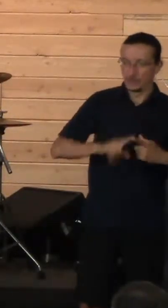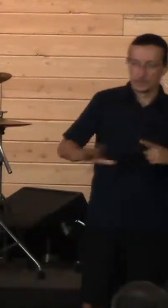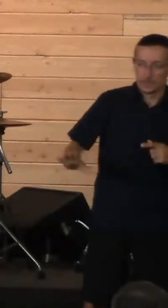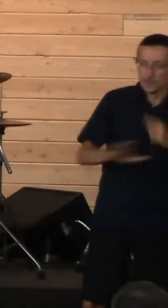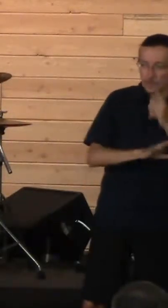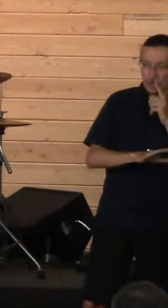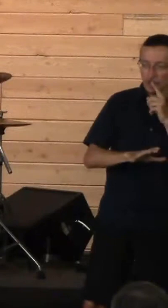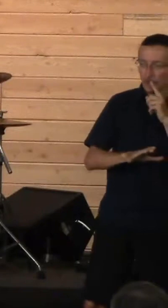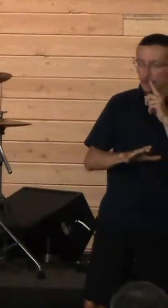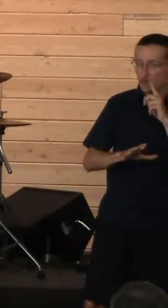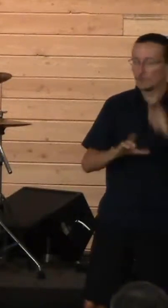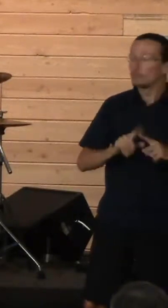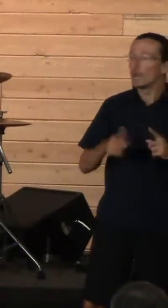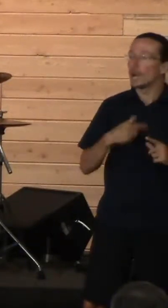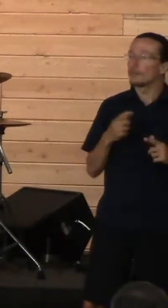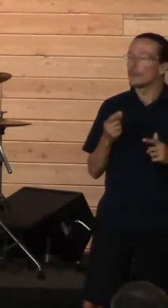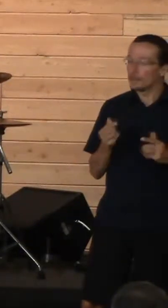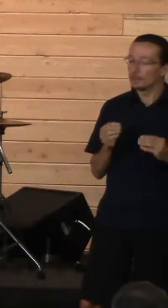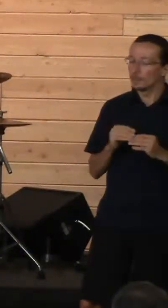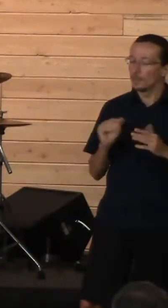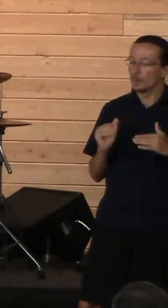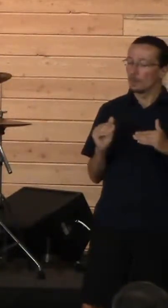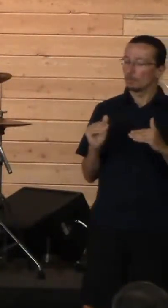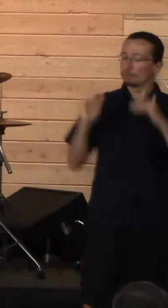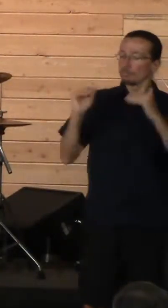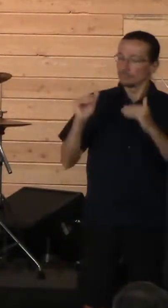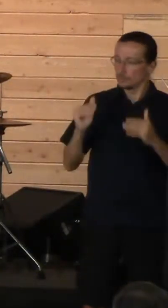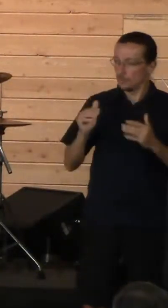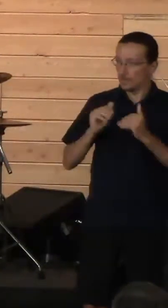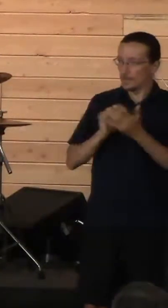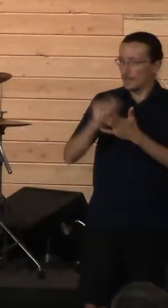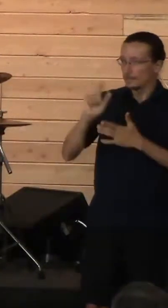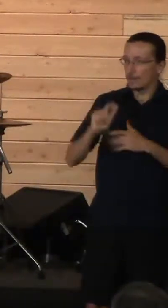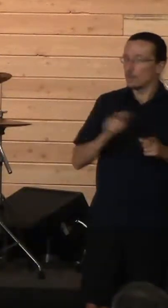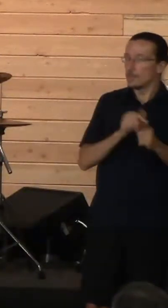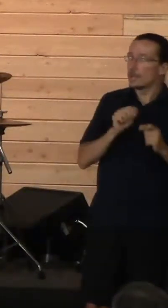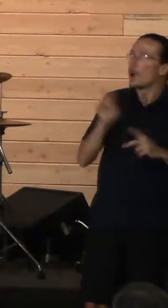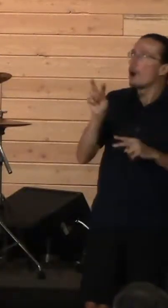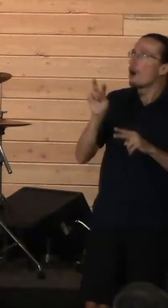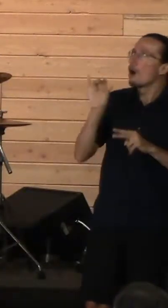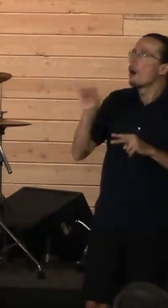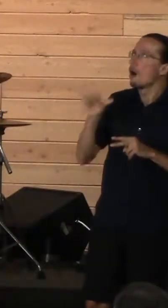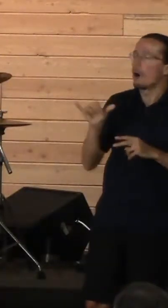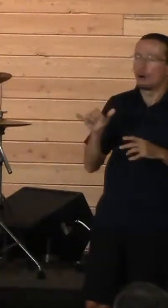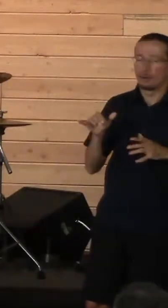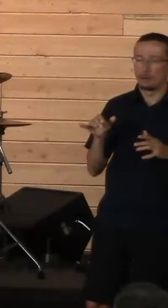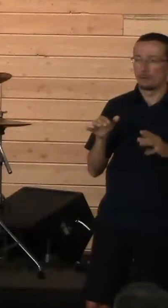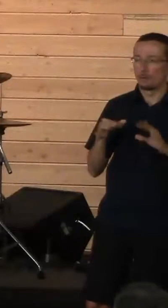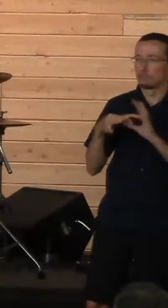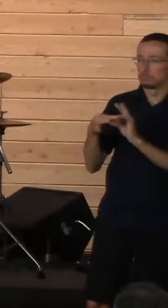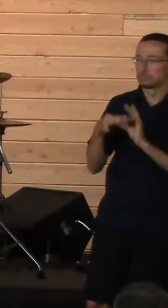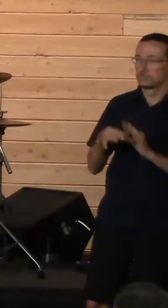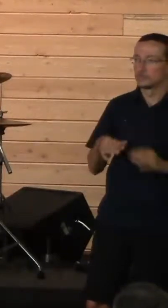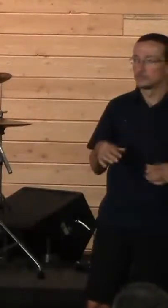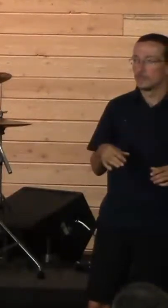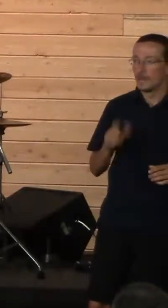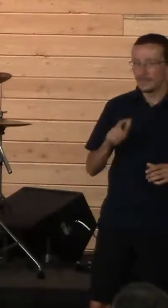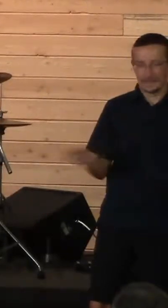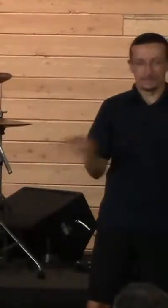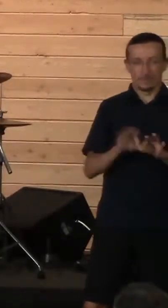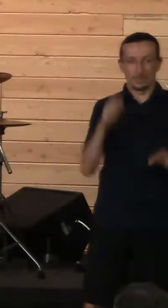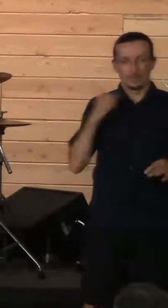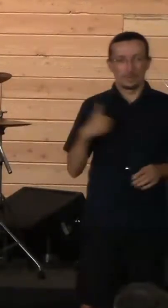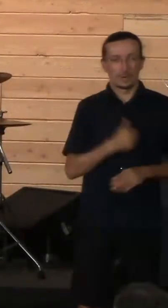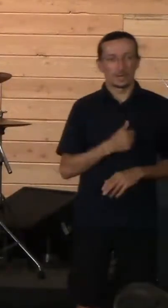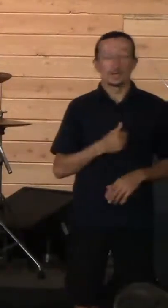just a few steps ahead of where they're at. And you think that's really important for us because we have things, and you're not alone in your pain.